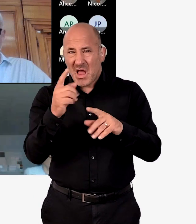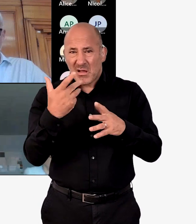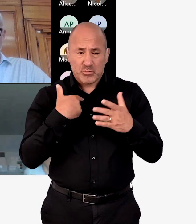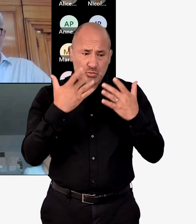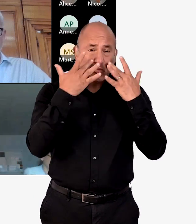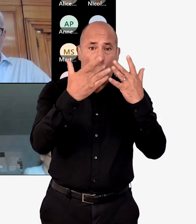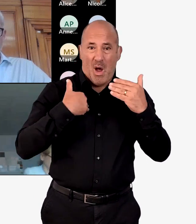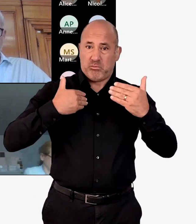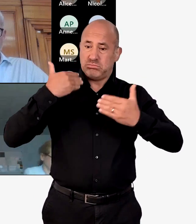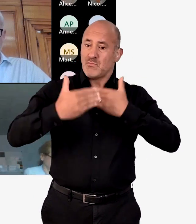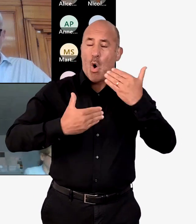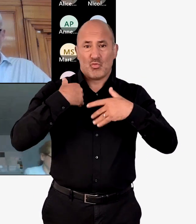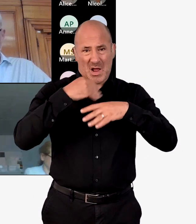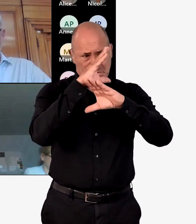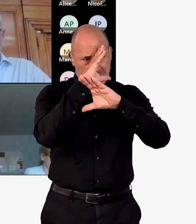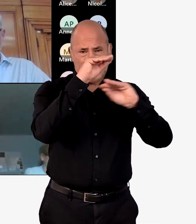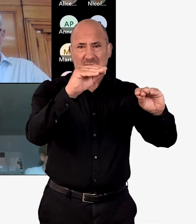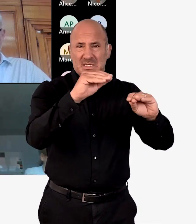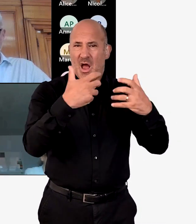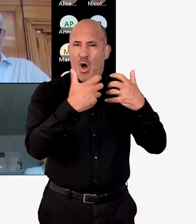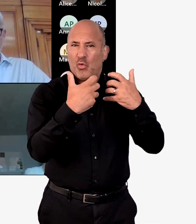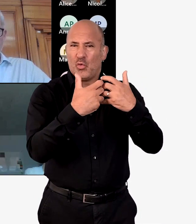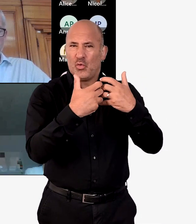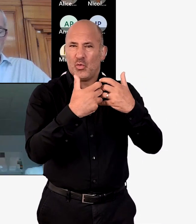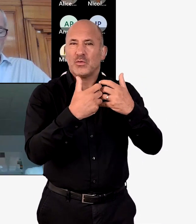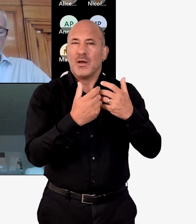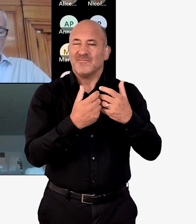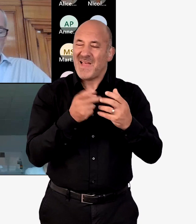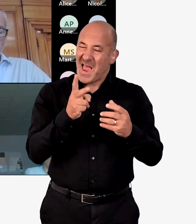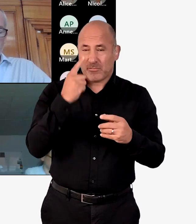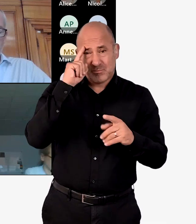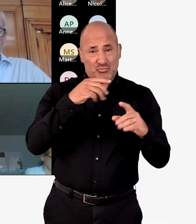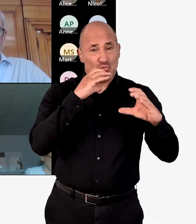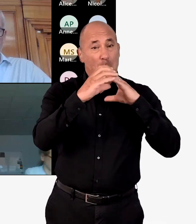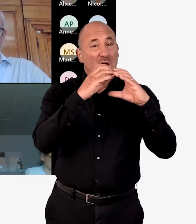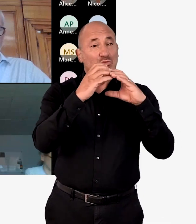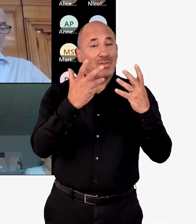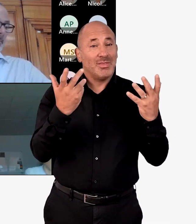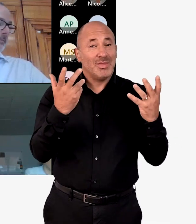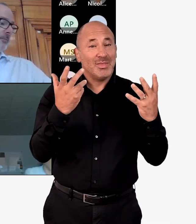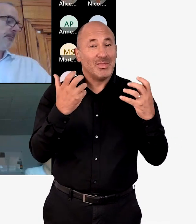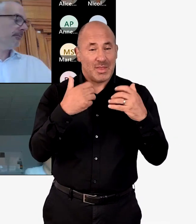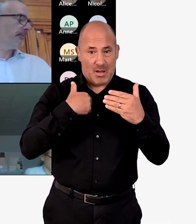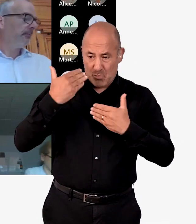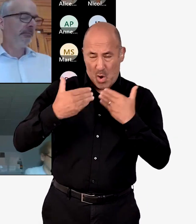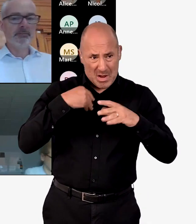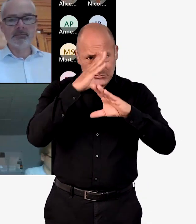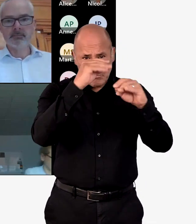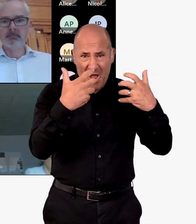you know, later on, how can we show the progress to the sector? So, again, thinking about comms, how can we show the